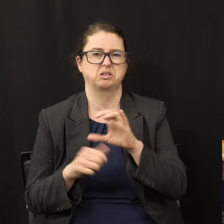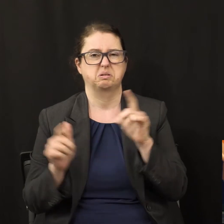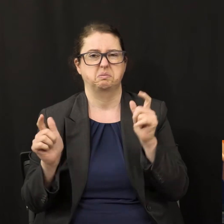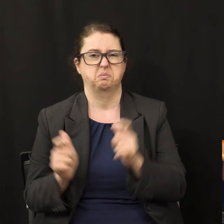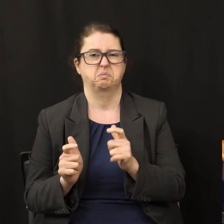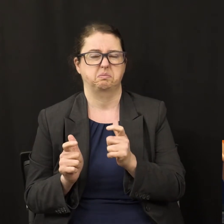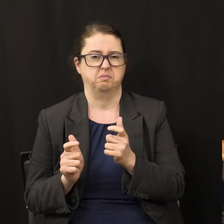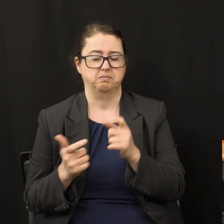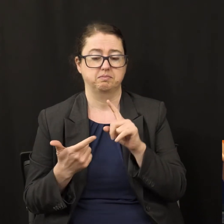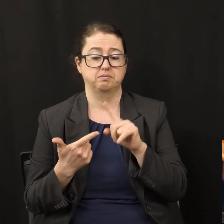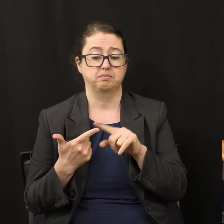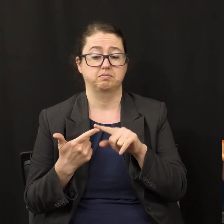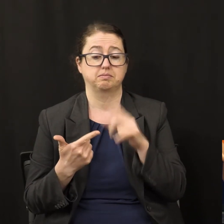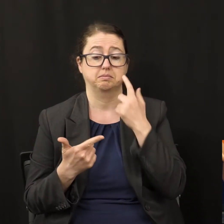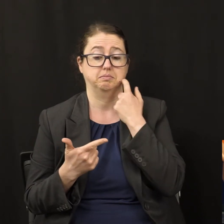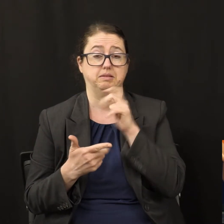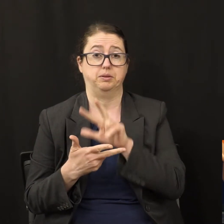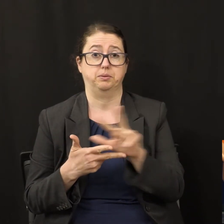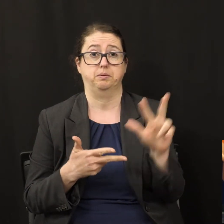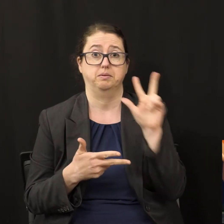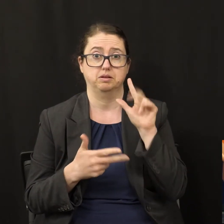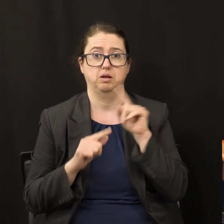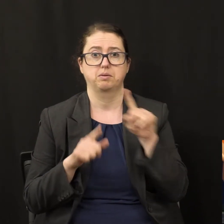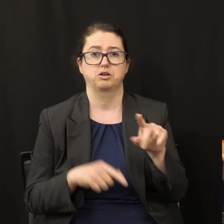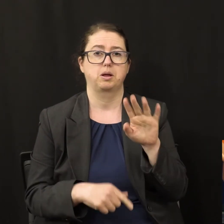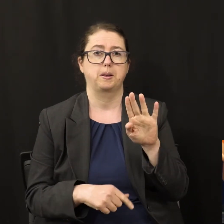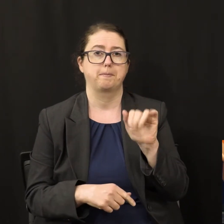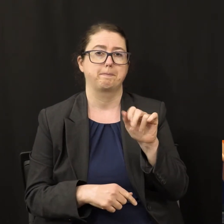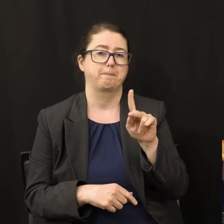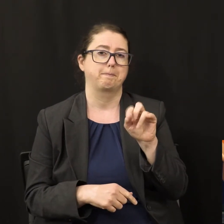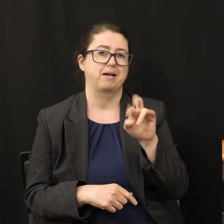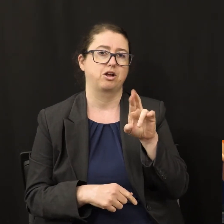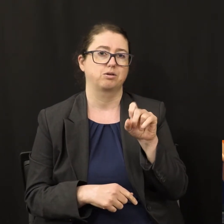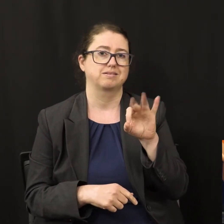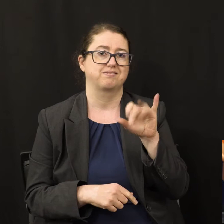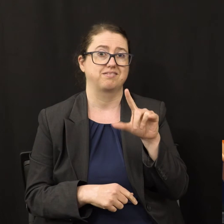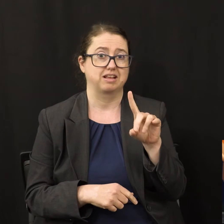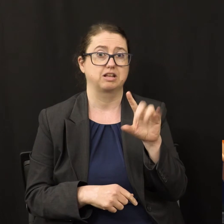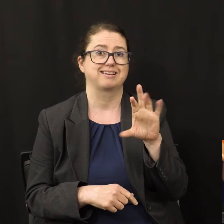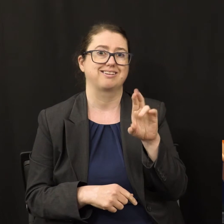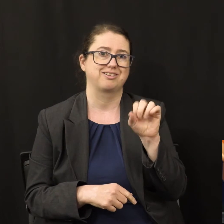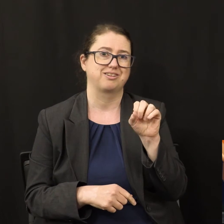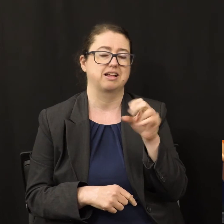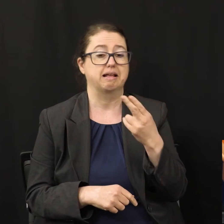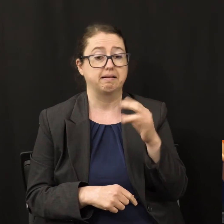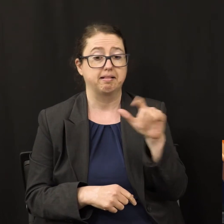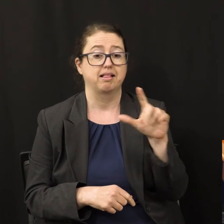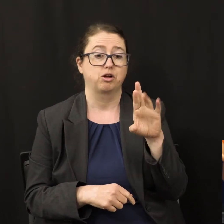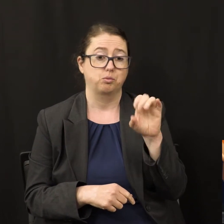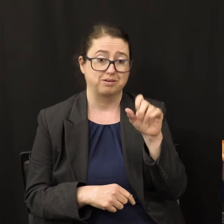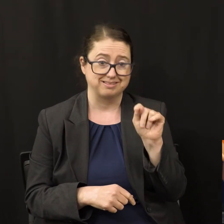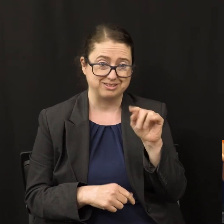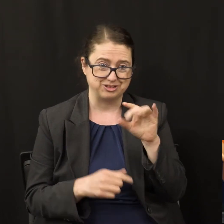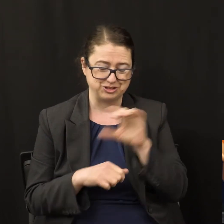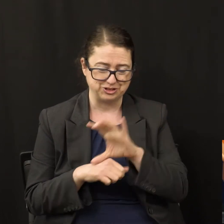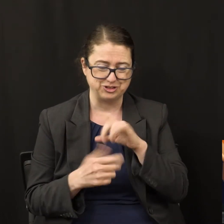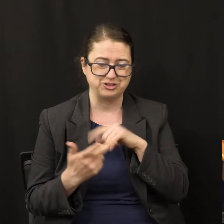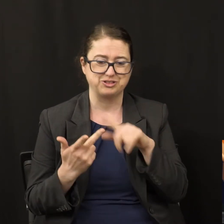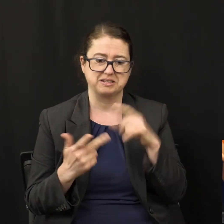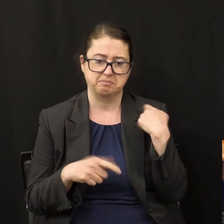about three weeks ago, I preached at the Bakersfield Hillcrest Church, and last Sabbath at the Mountain View Hispanic Church, and now